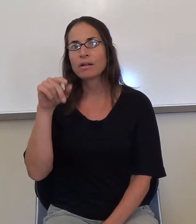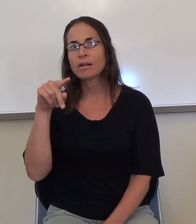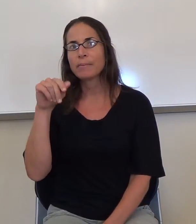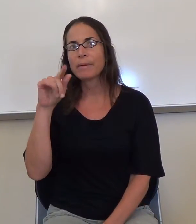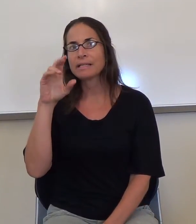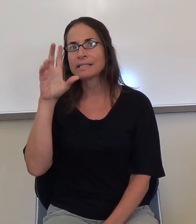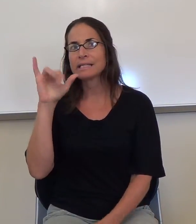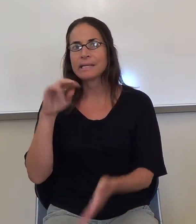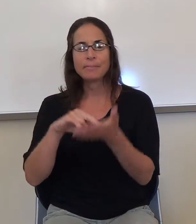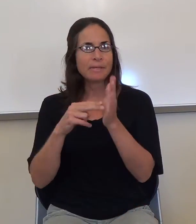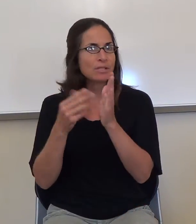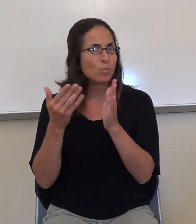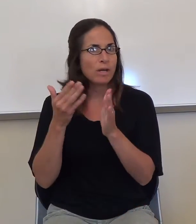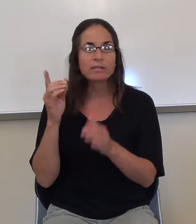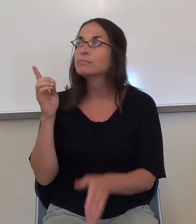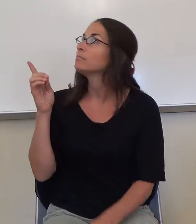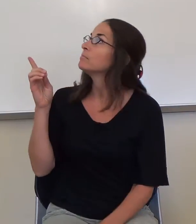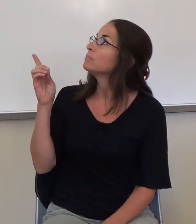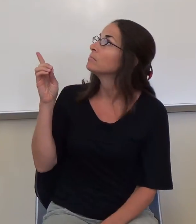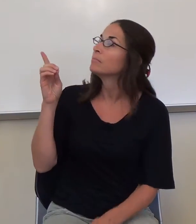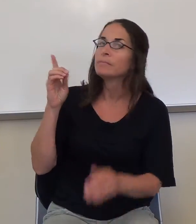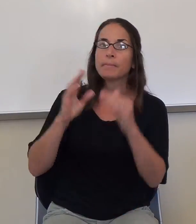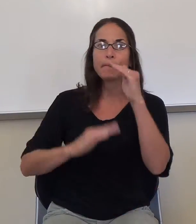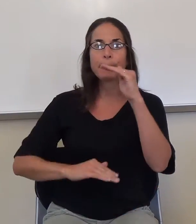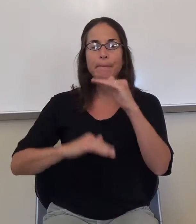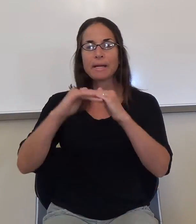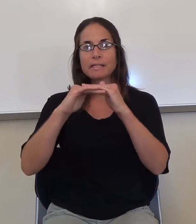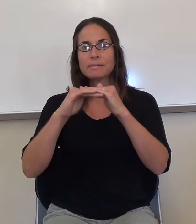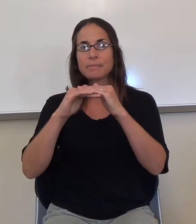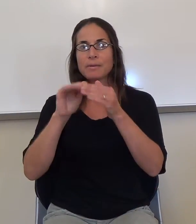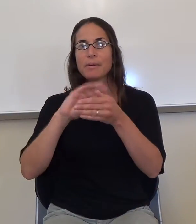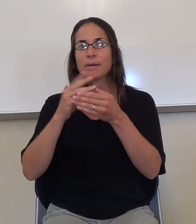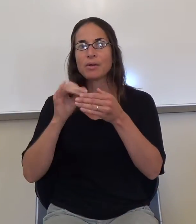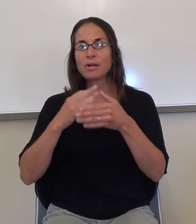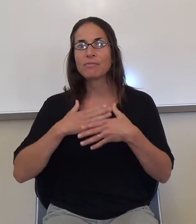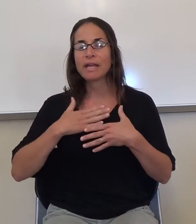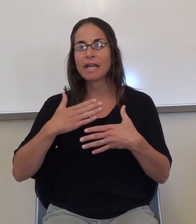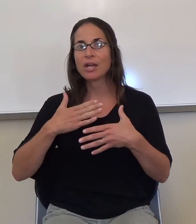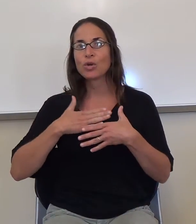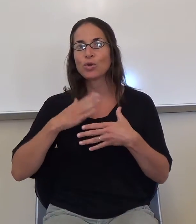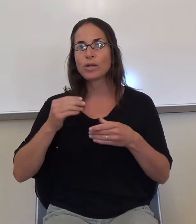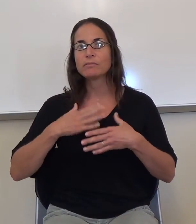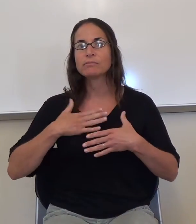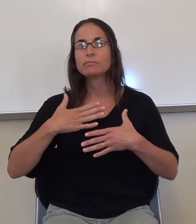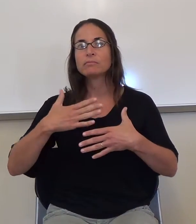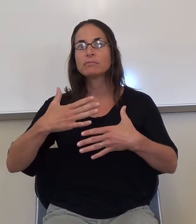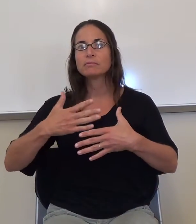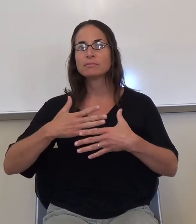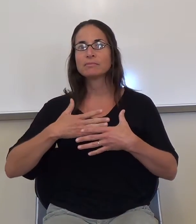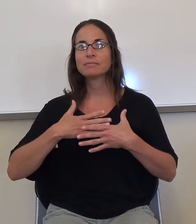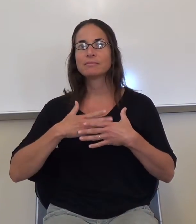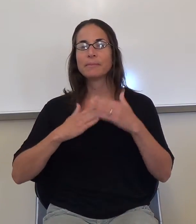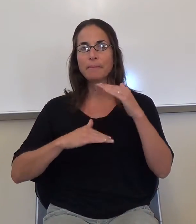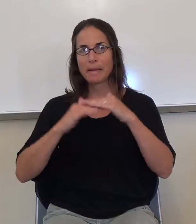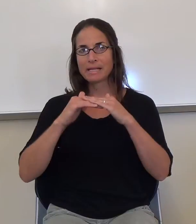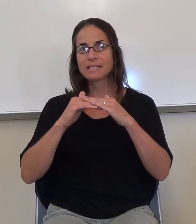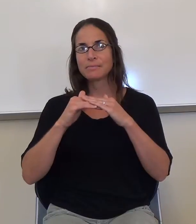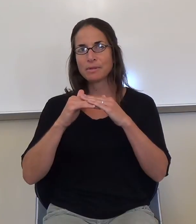The maximum amount of air you can inhale and exhale. That's the definition